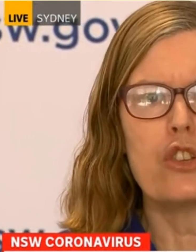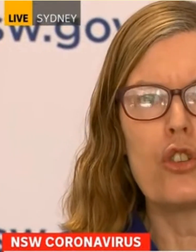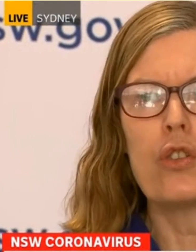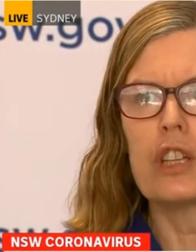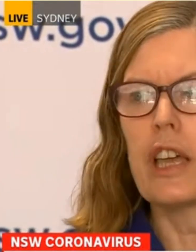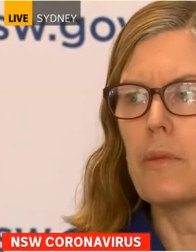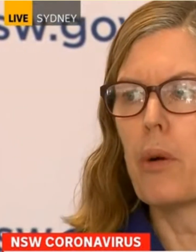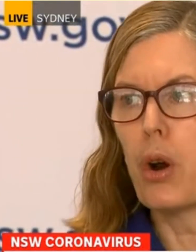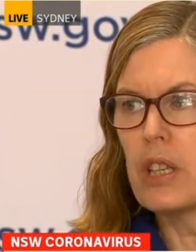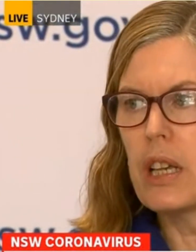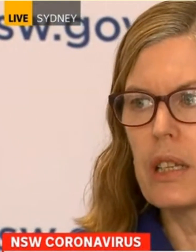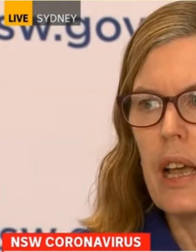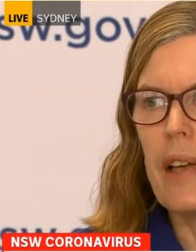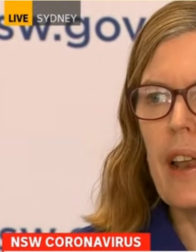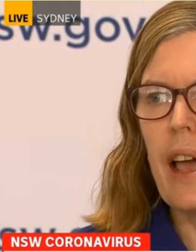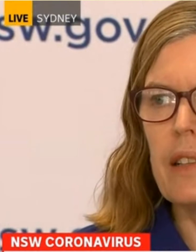Positive Tests Are Taking Too Long